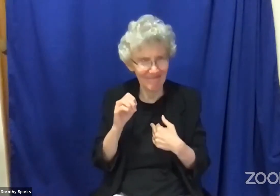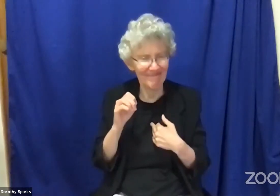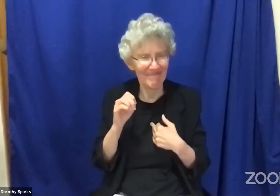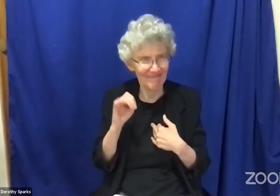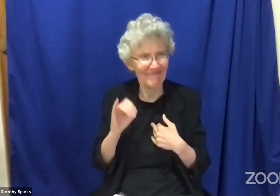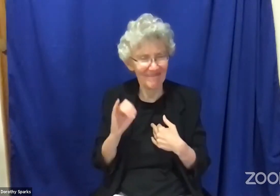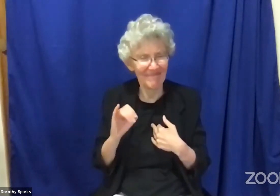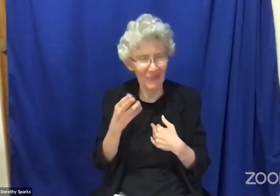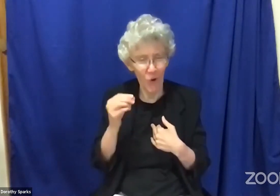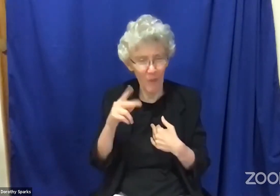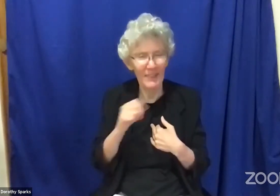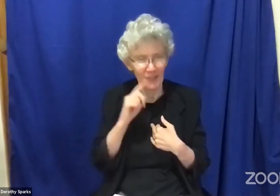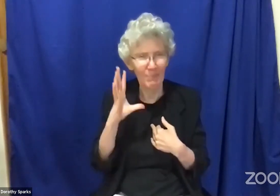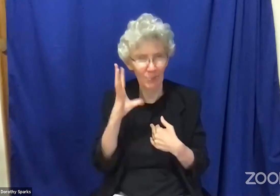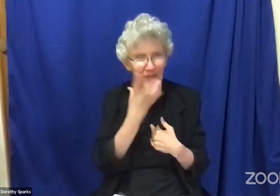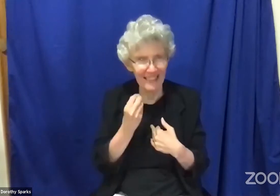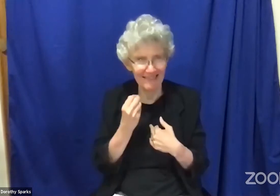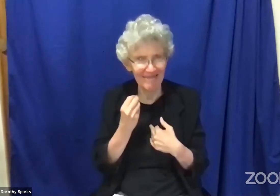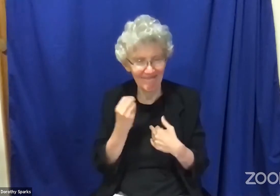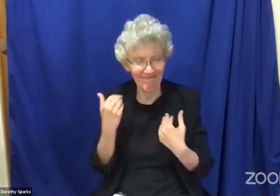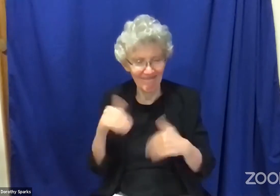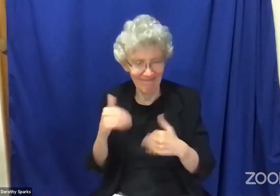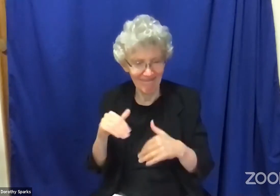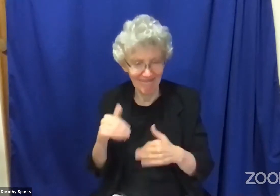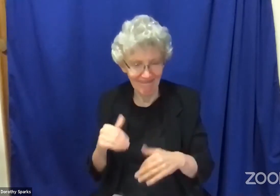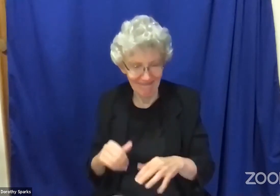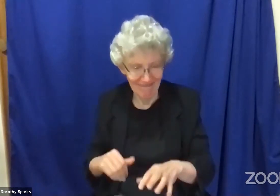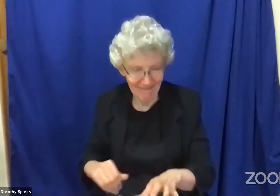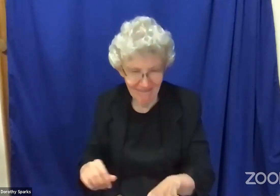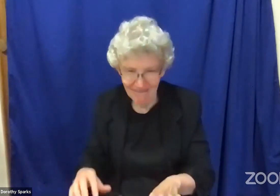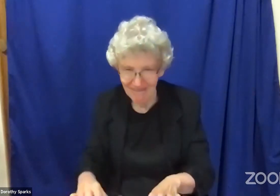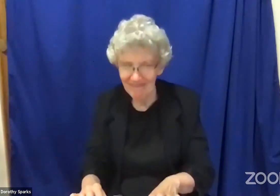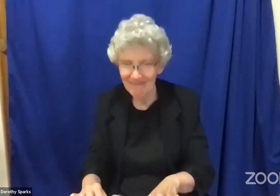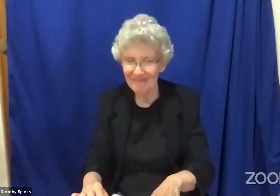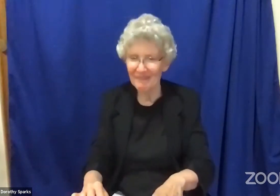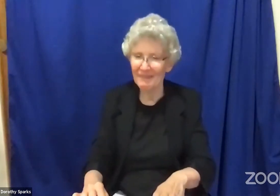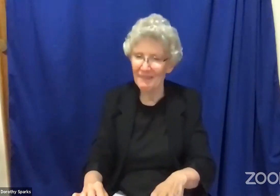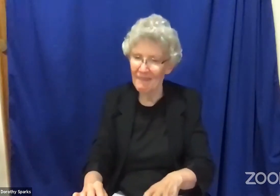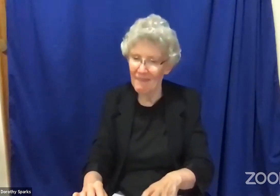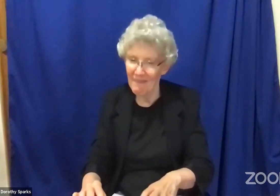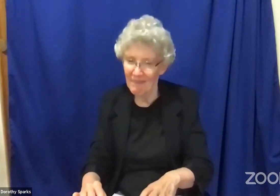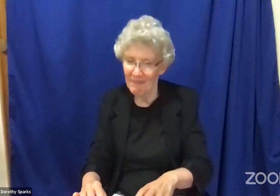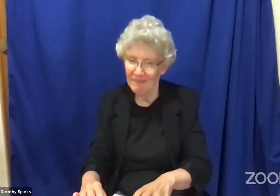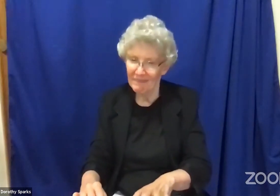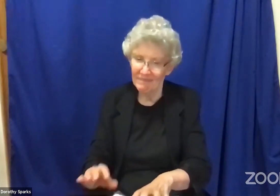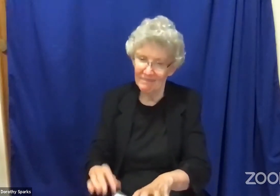these people experienced hope within their life and hope is a very beautiful thing